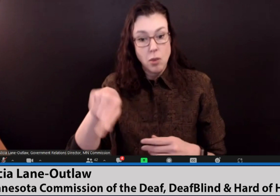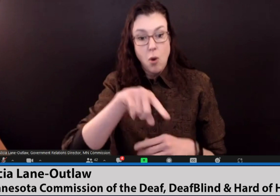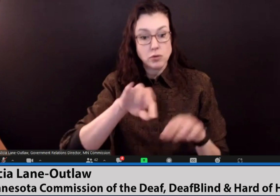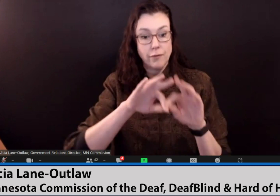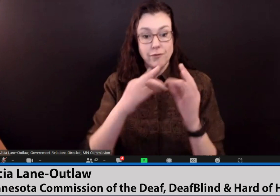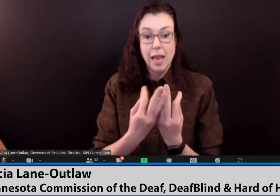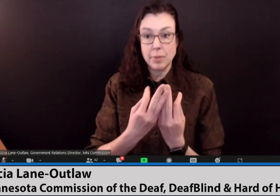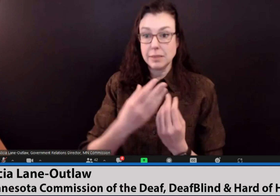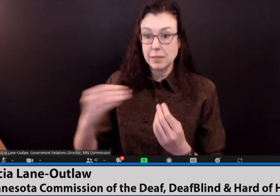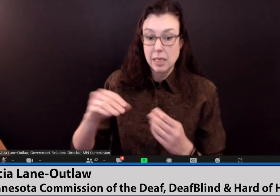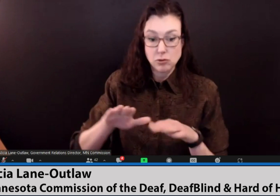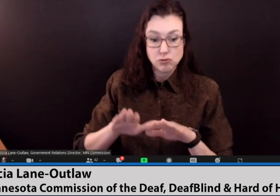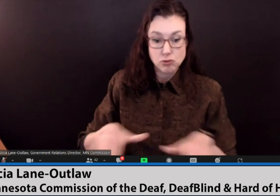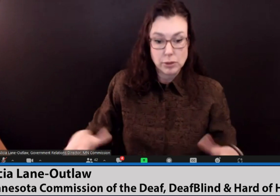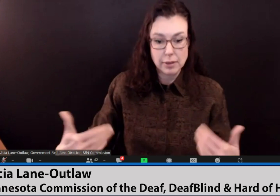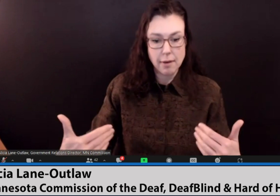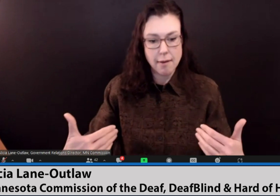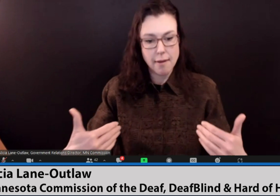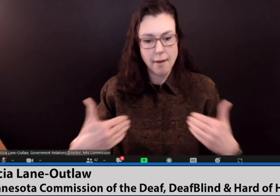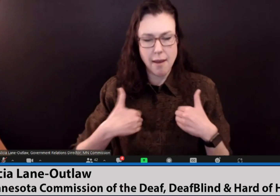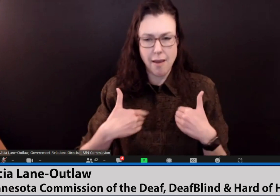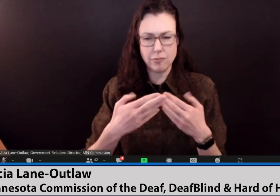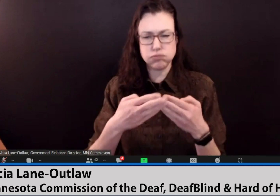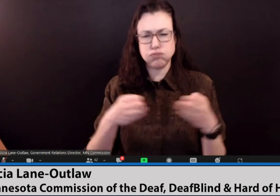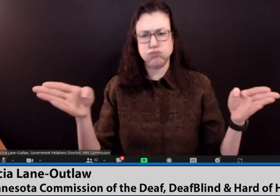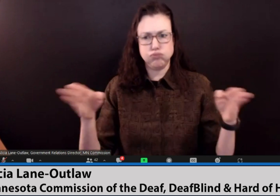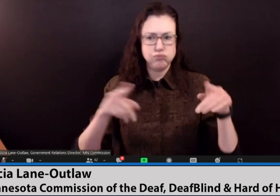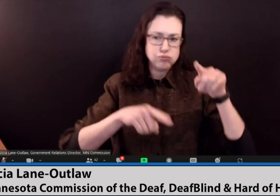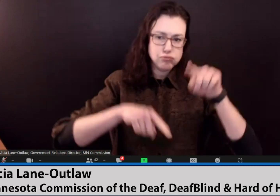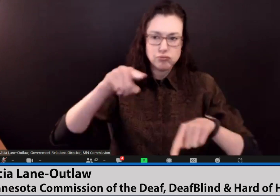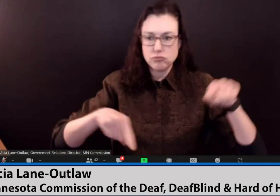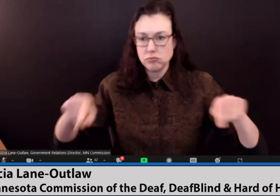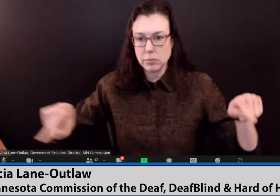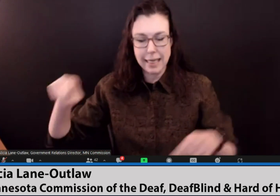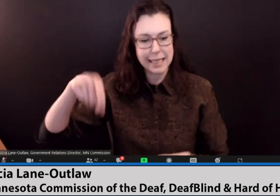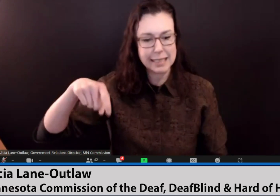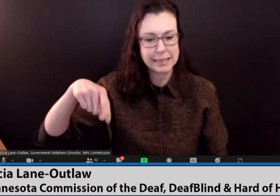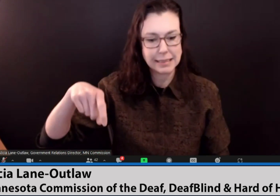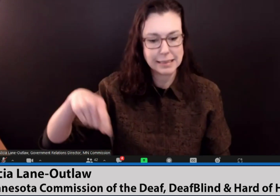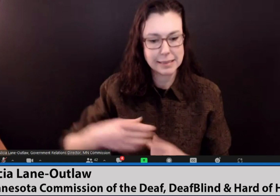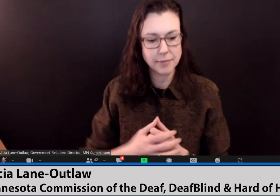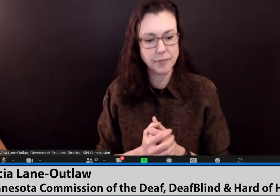you can imagine, these families and children have broadly diverse needs.